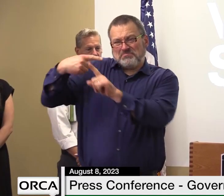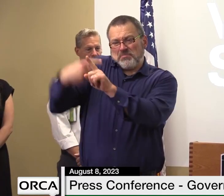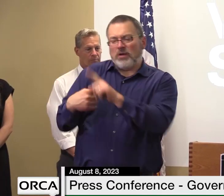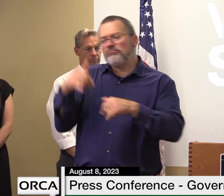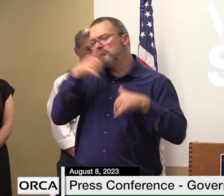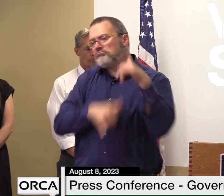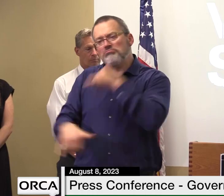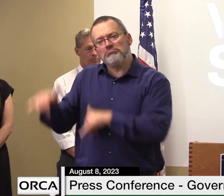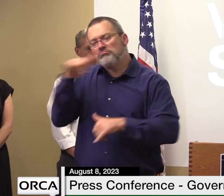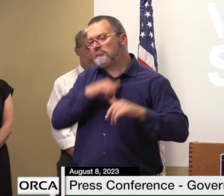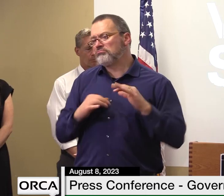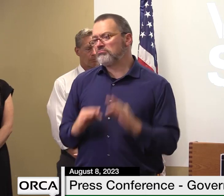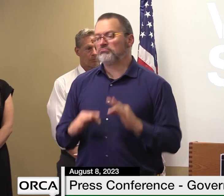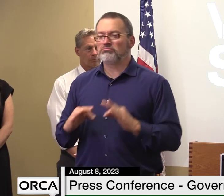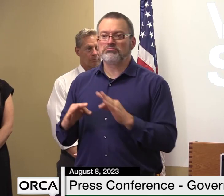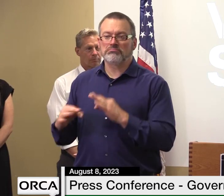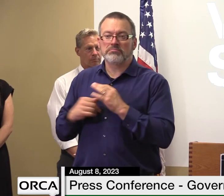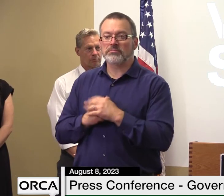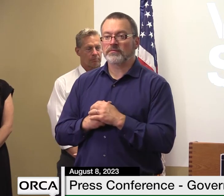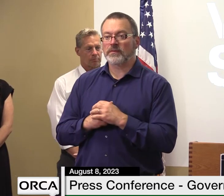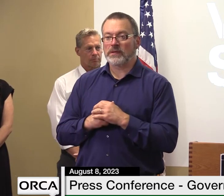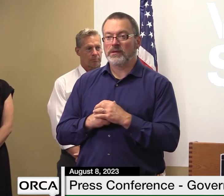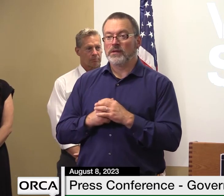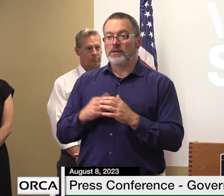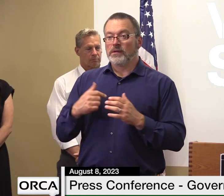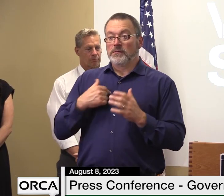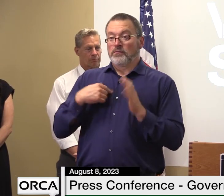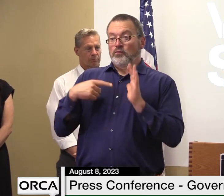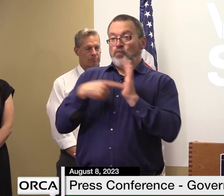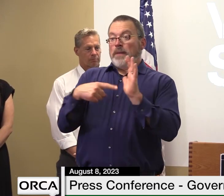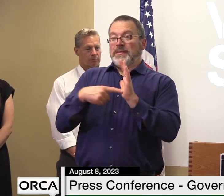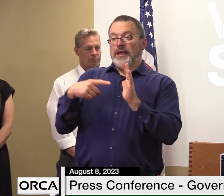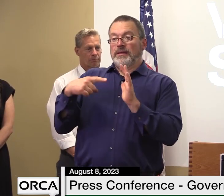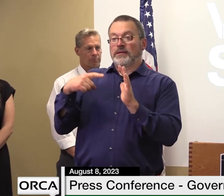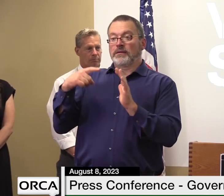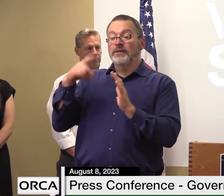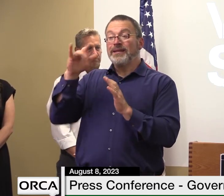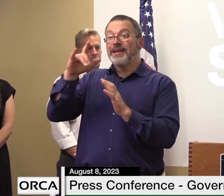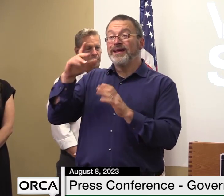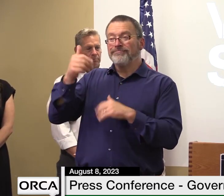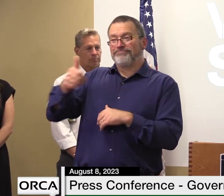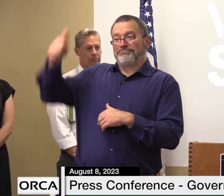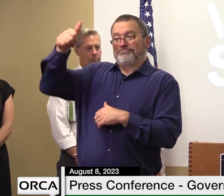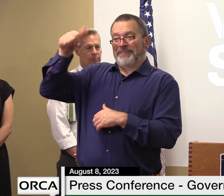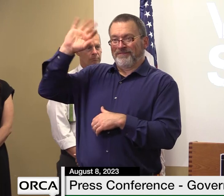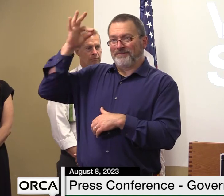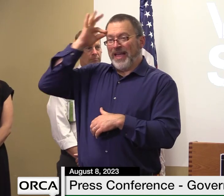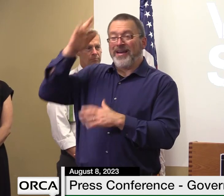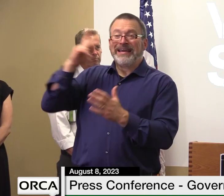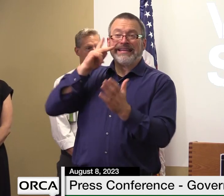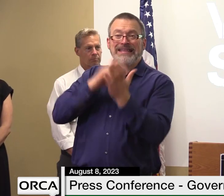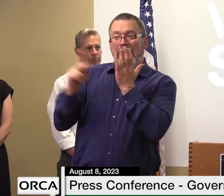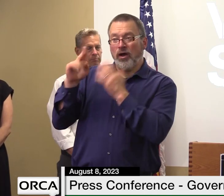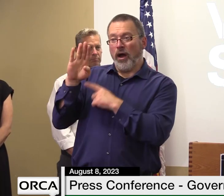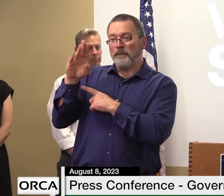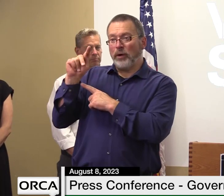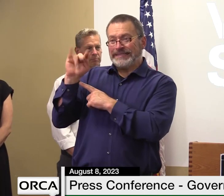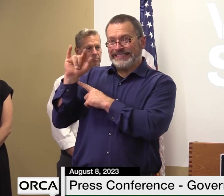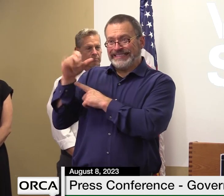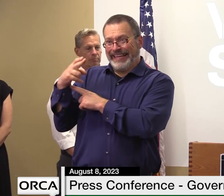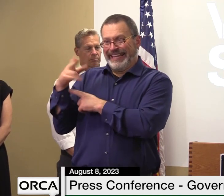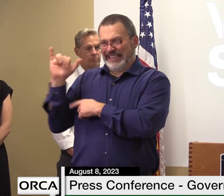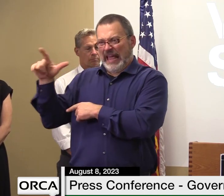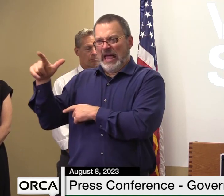on behalf of secretary buddha judge federal highway administrator shaylen bot division administrator randy warden